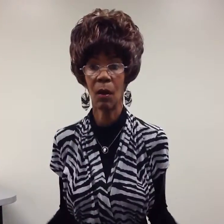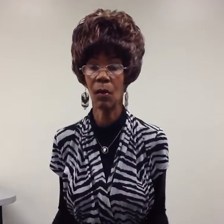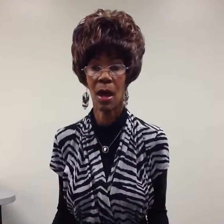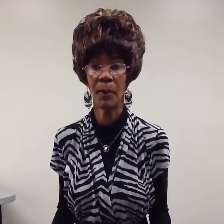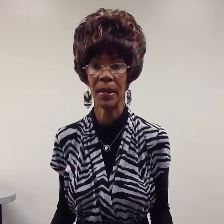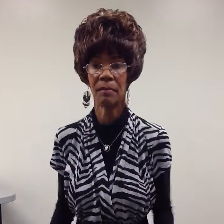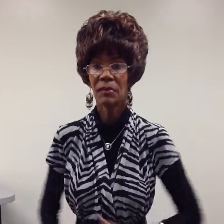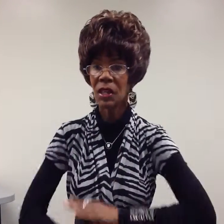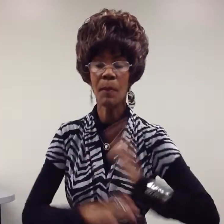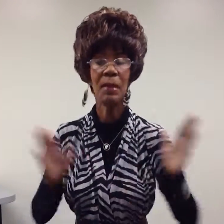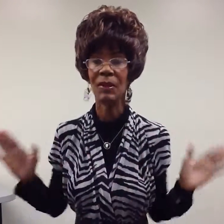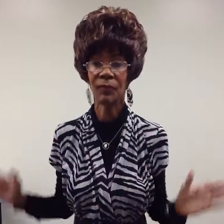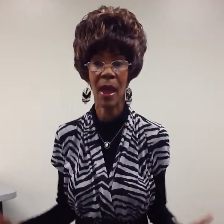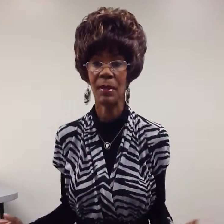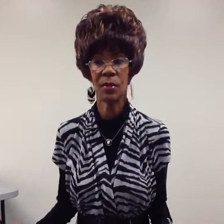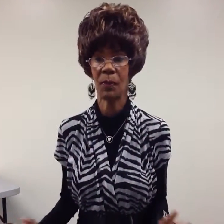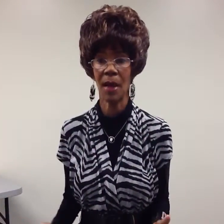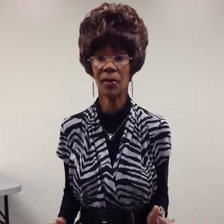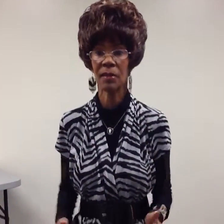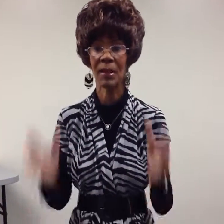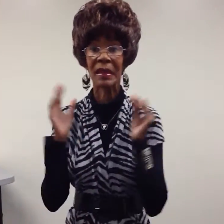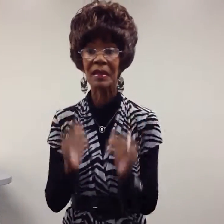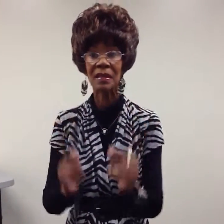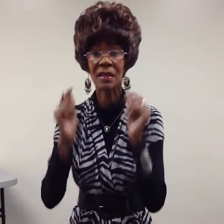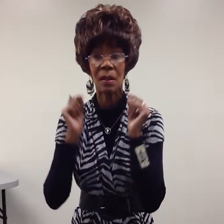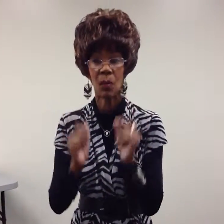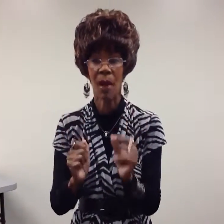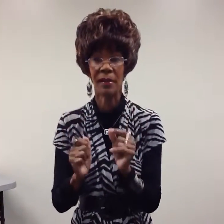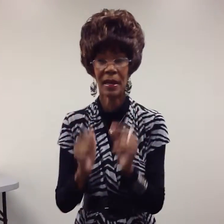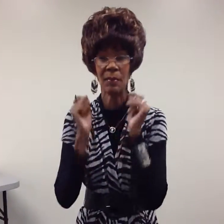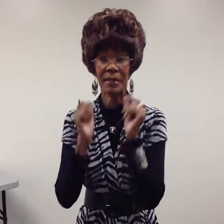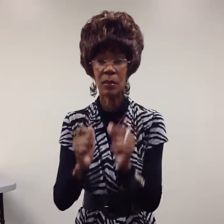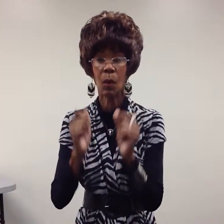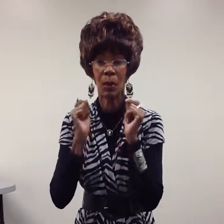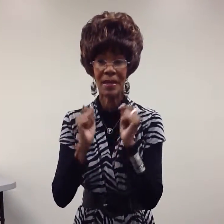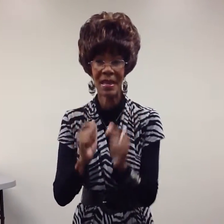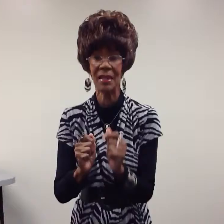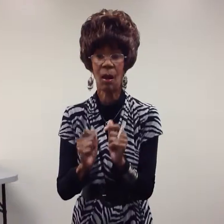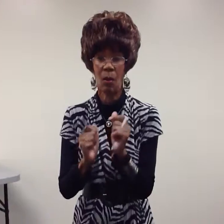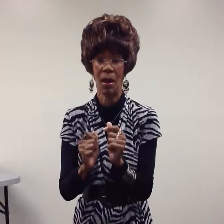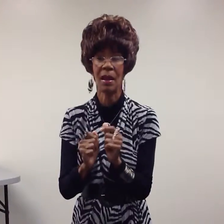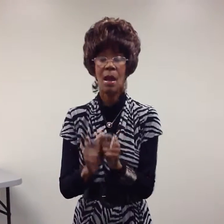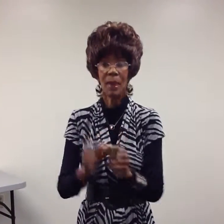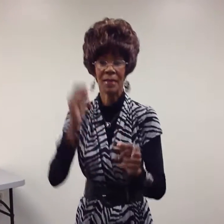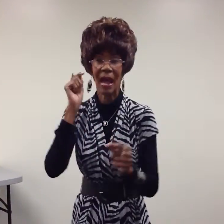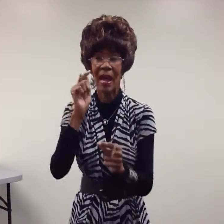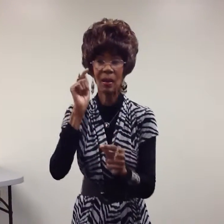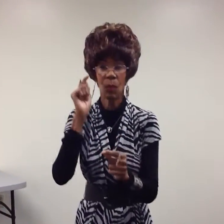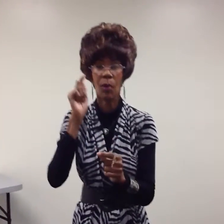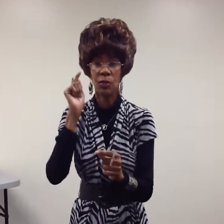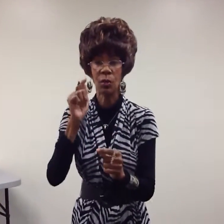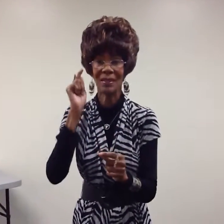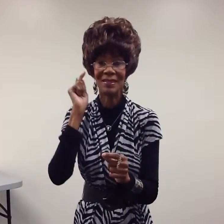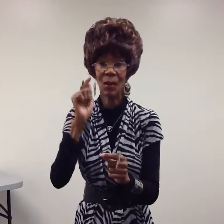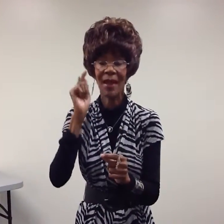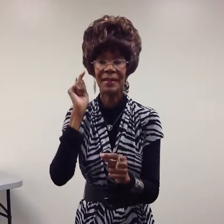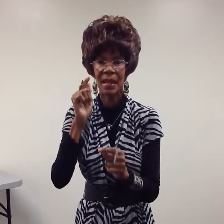old company, company with fabulous products. But this is the one that I'm zeroing in on because I want your dry skin